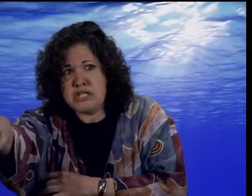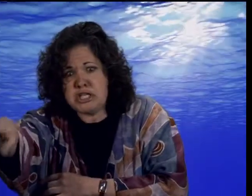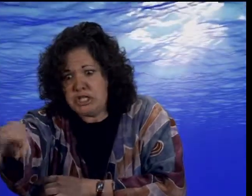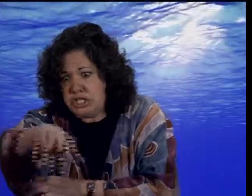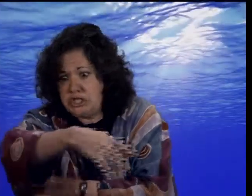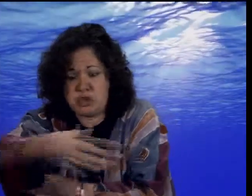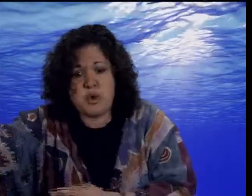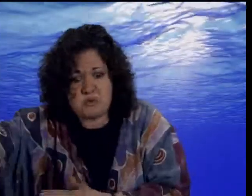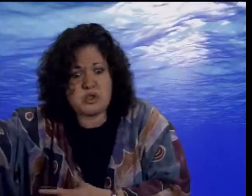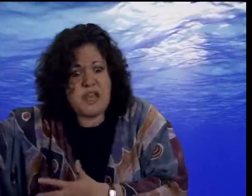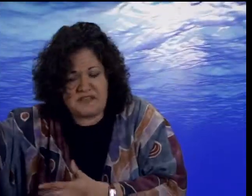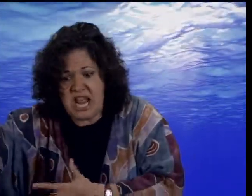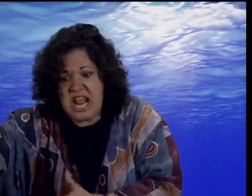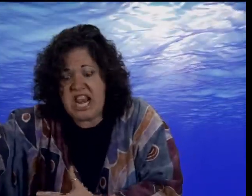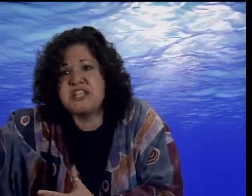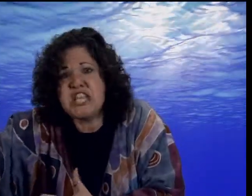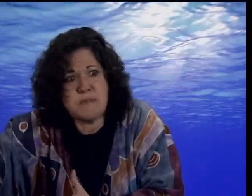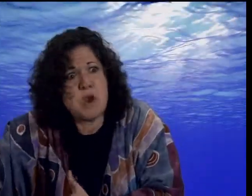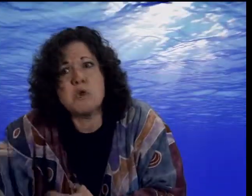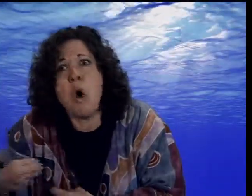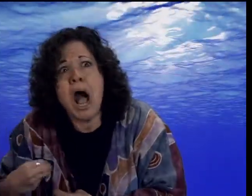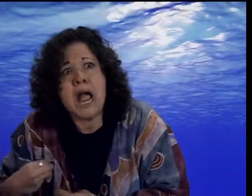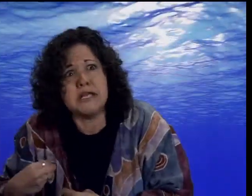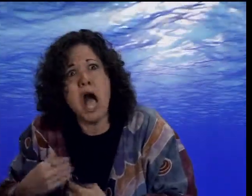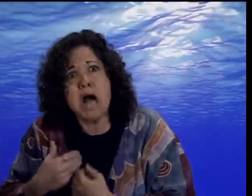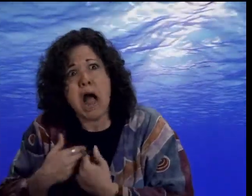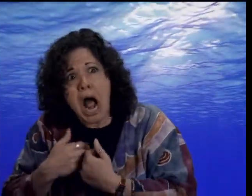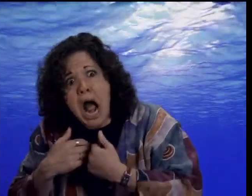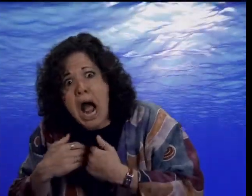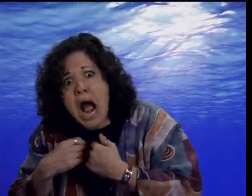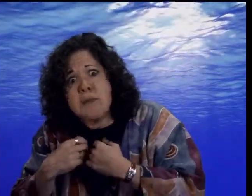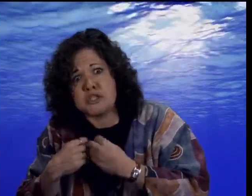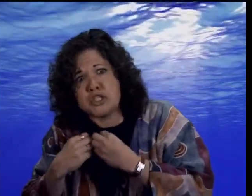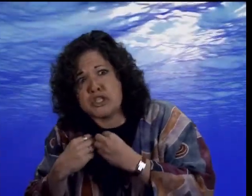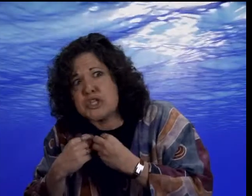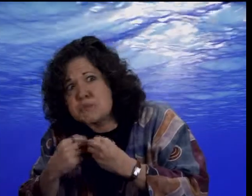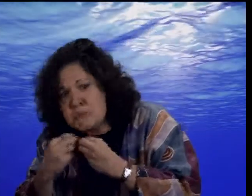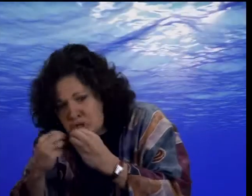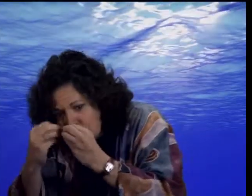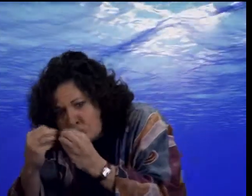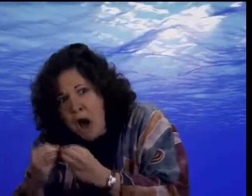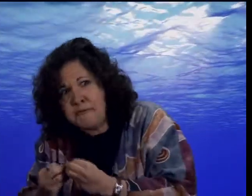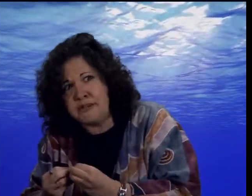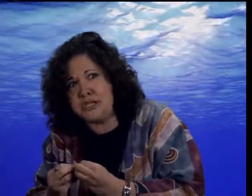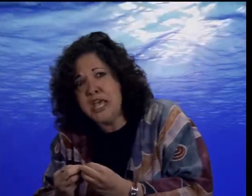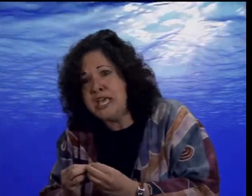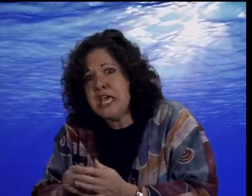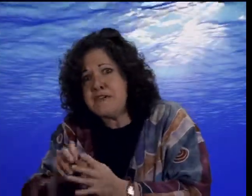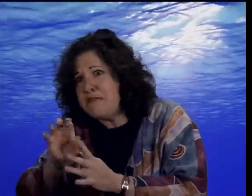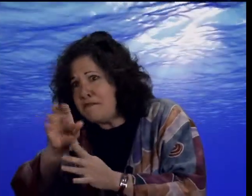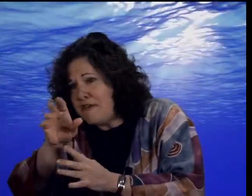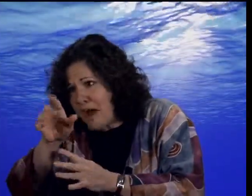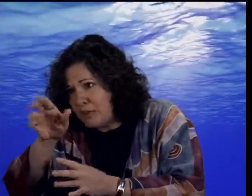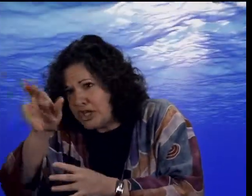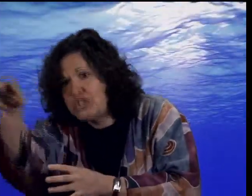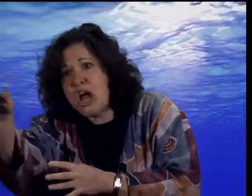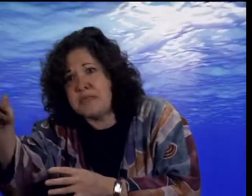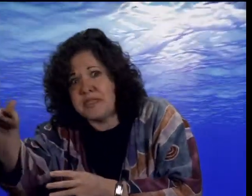It's swift and deep and wide. I'm just a small fish. If I were to jump then